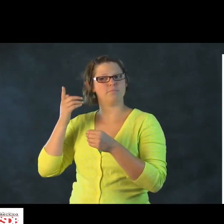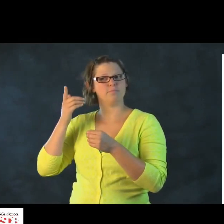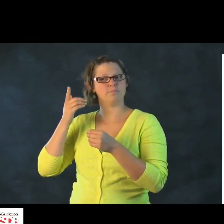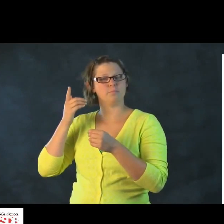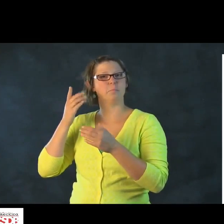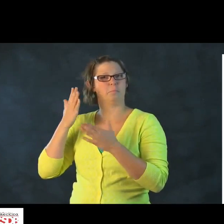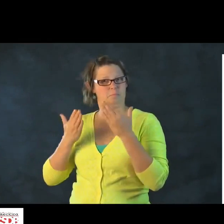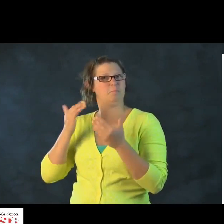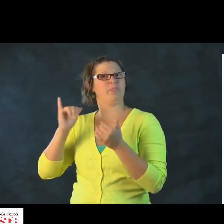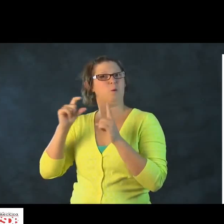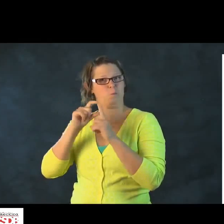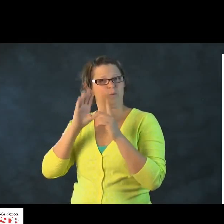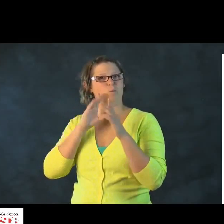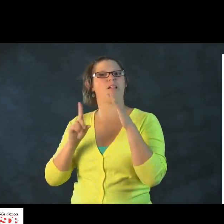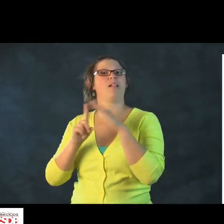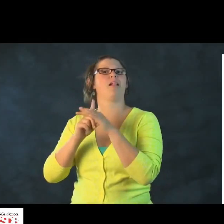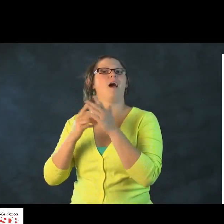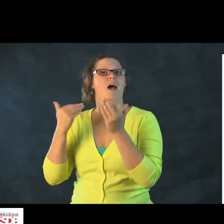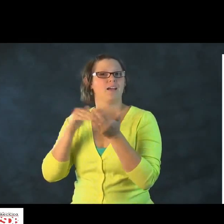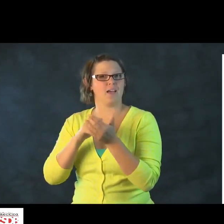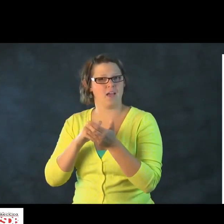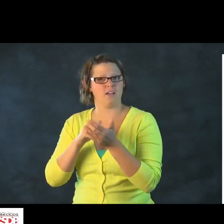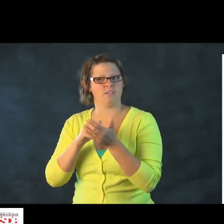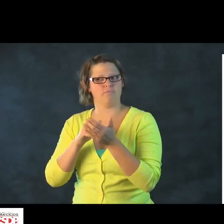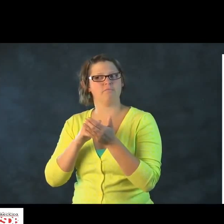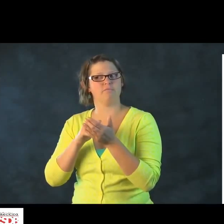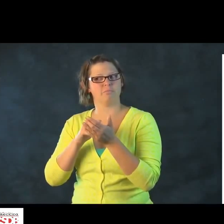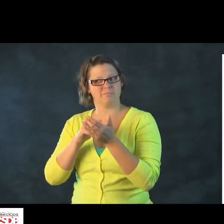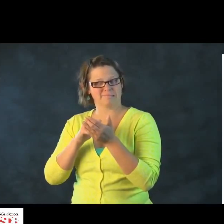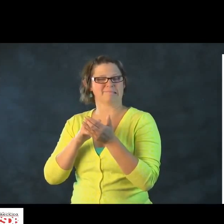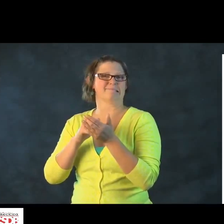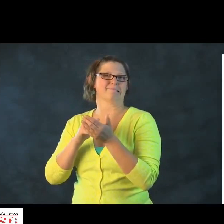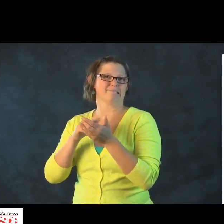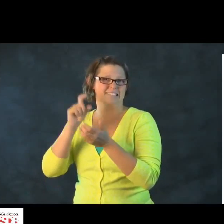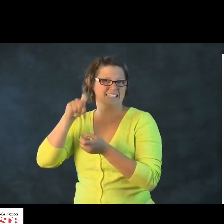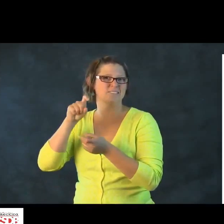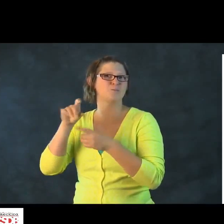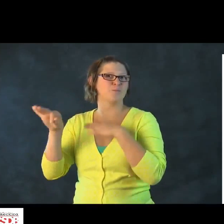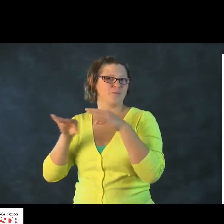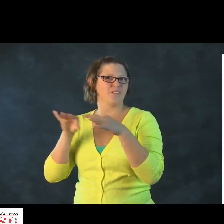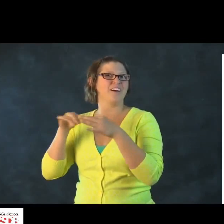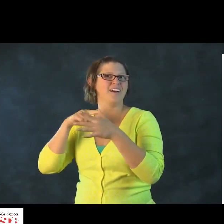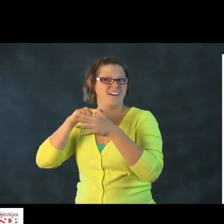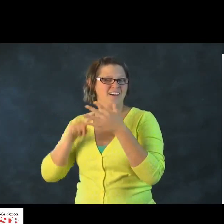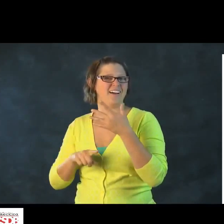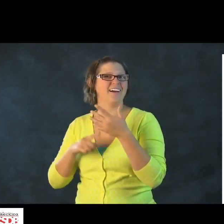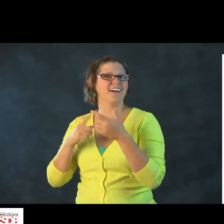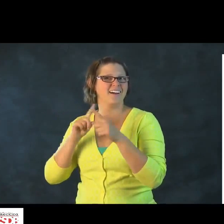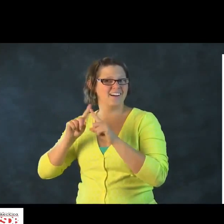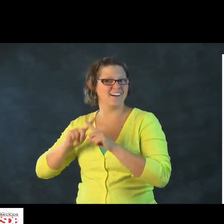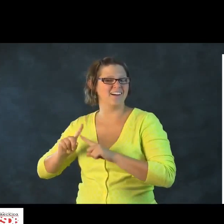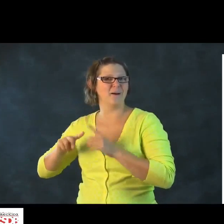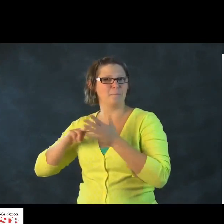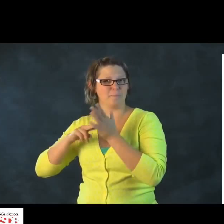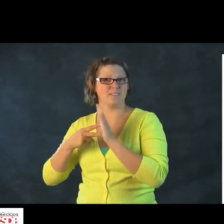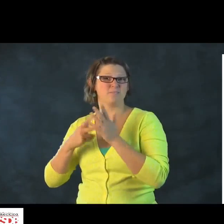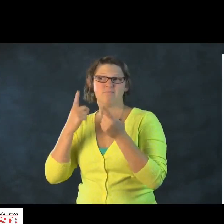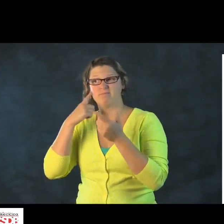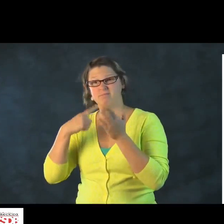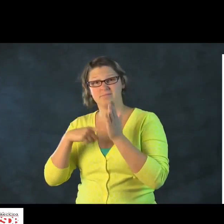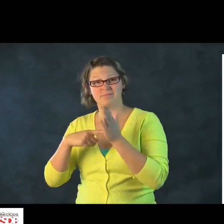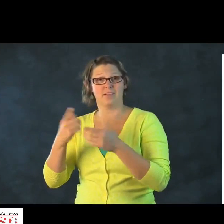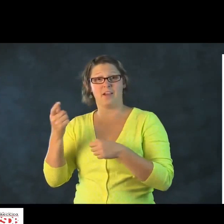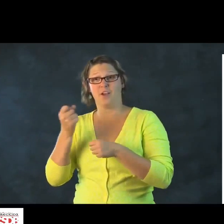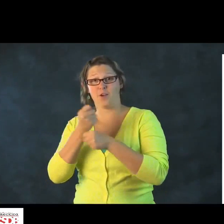And if you can't, it's okay, but just keep it in mind, because that word will come up again. And you need to explain